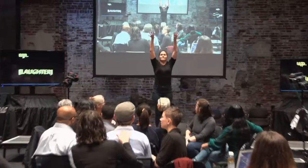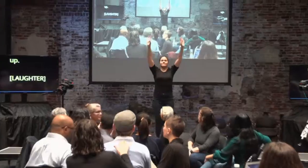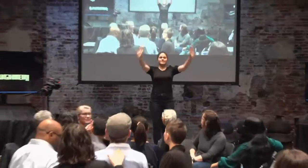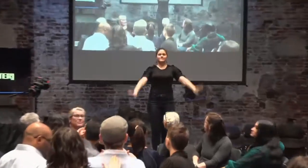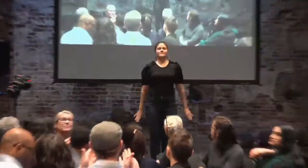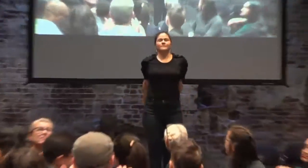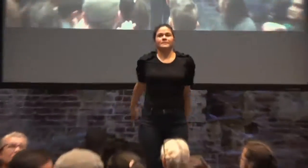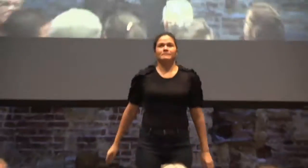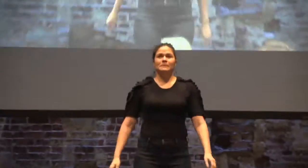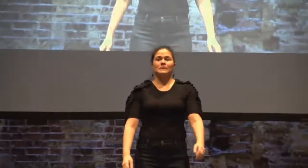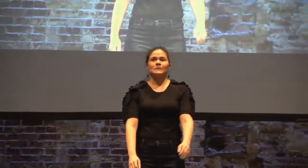Can we have the lights?